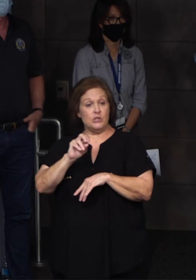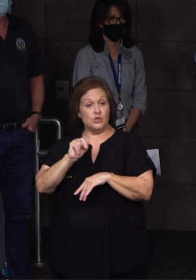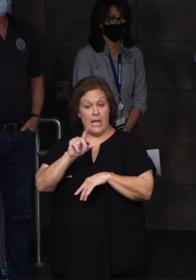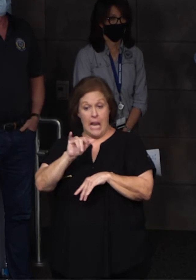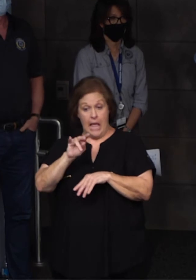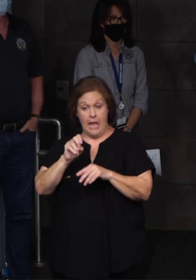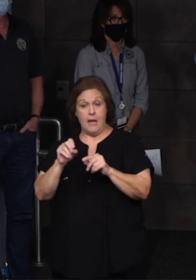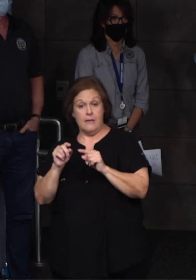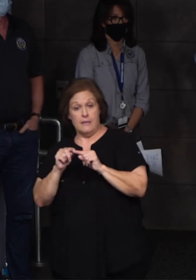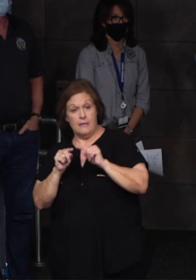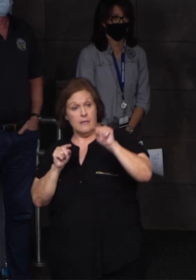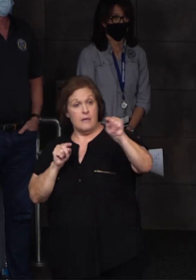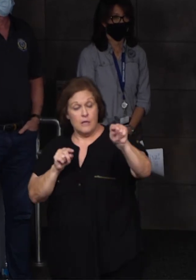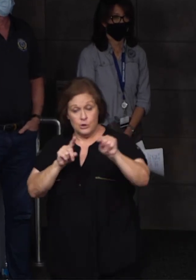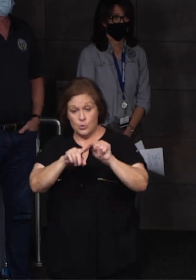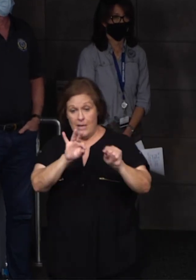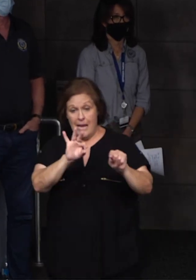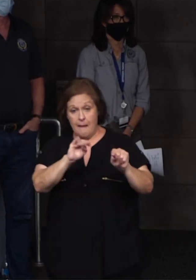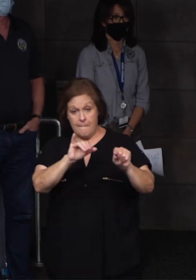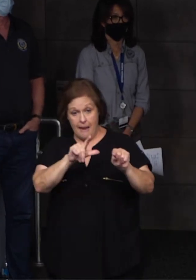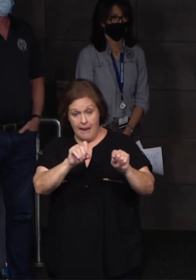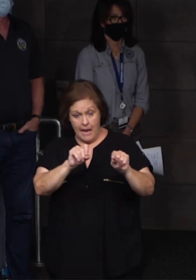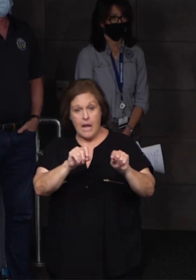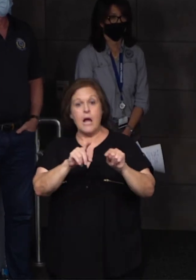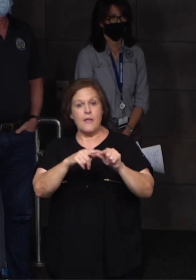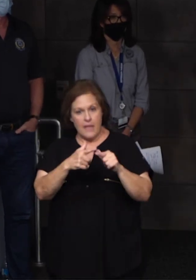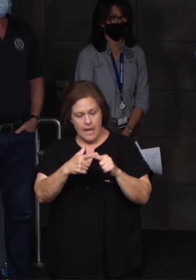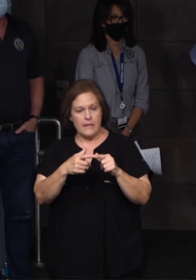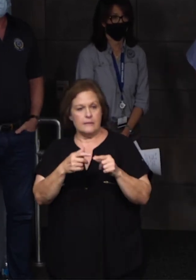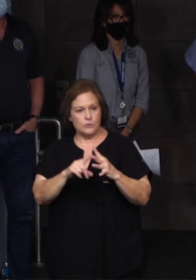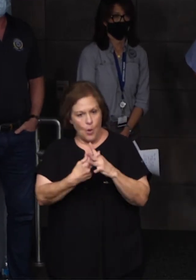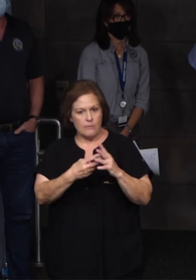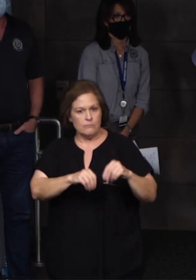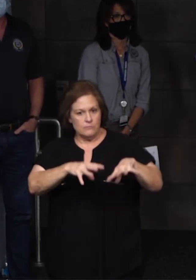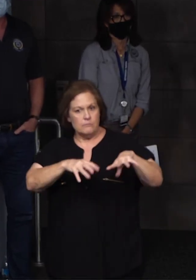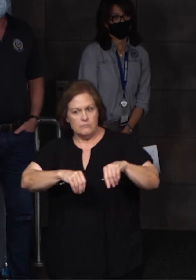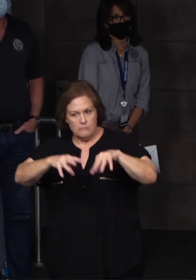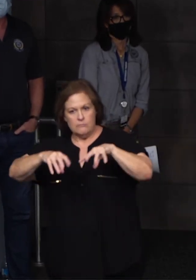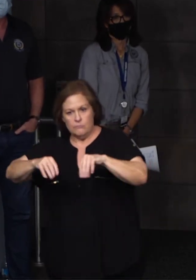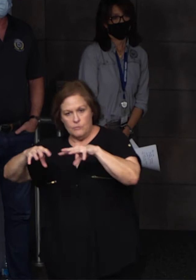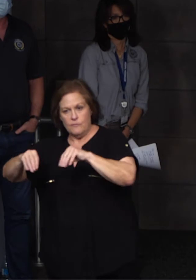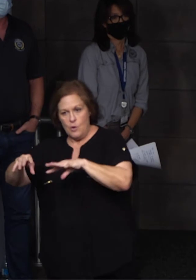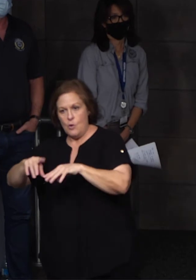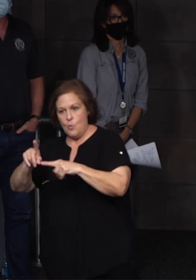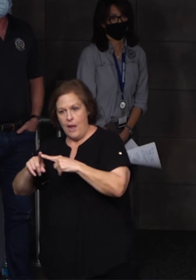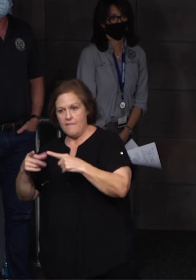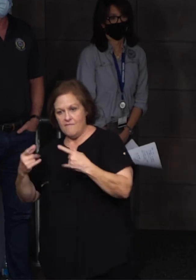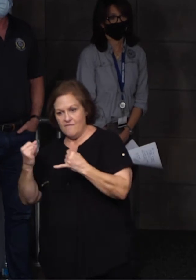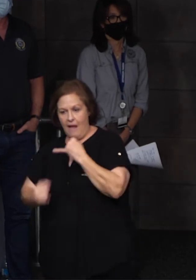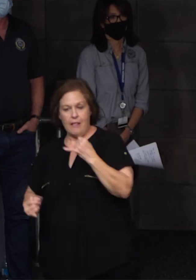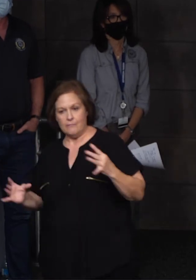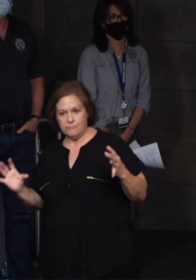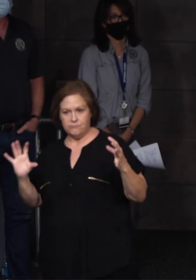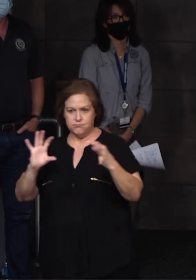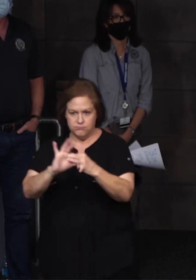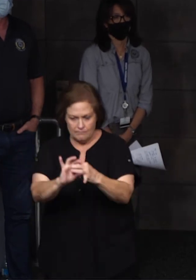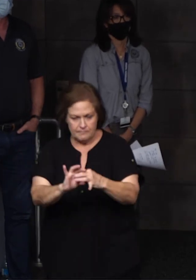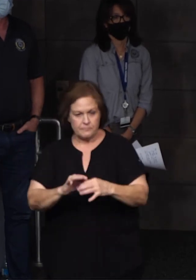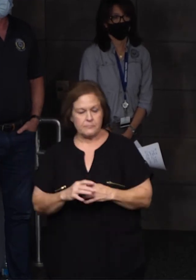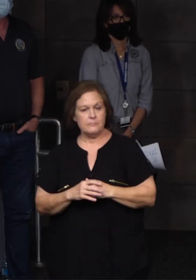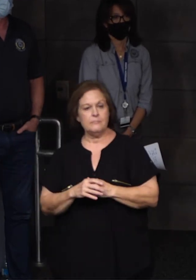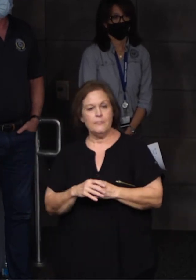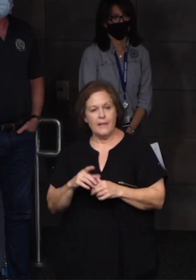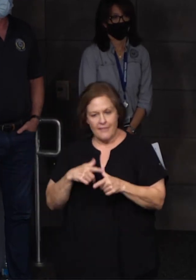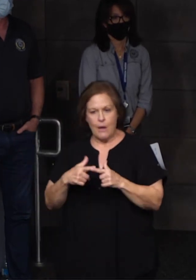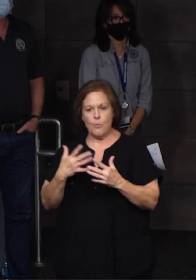which will give us even more opportunity to bring on larger amounts of customers once that plant is connected. And ultimately, we want to tie